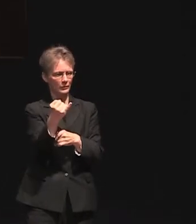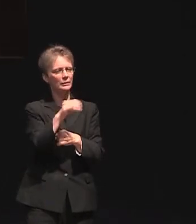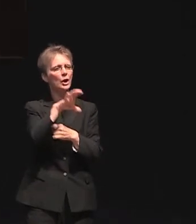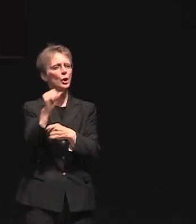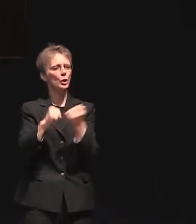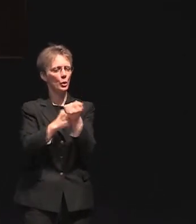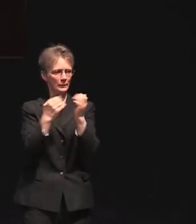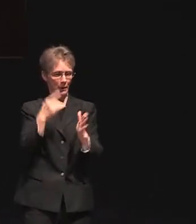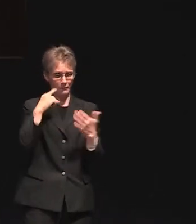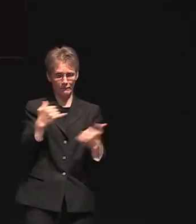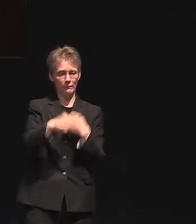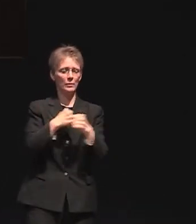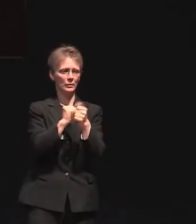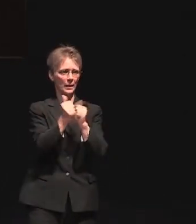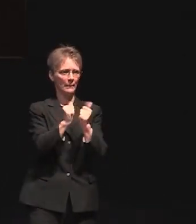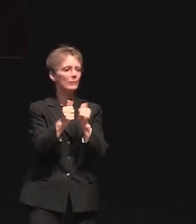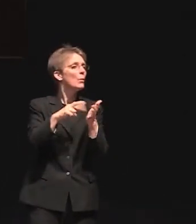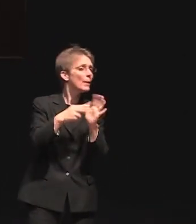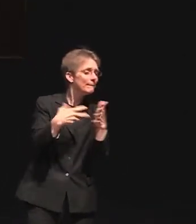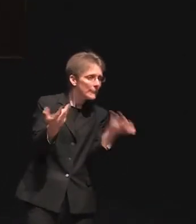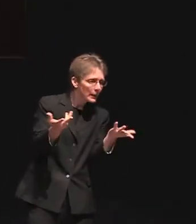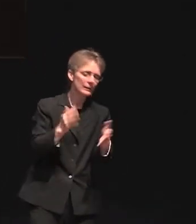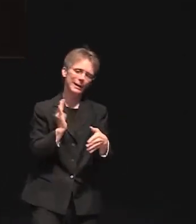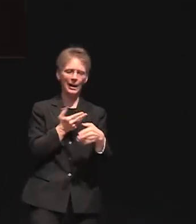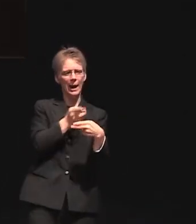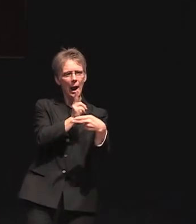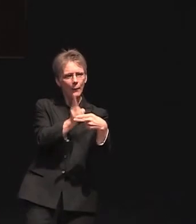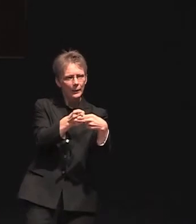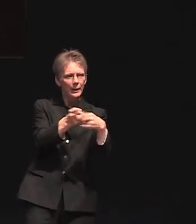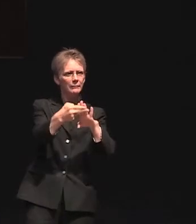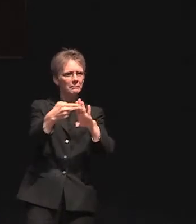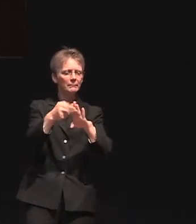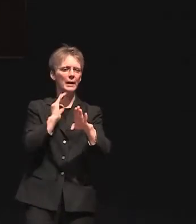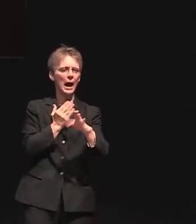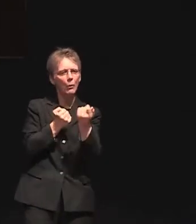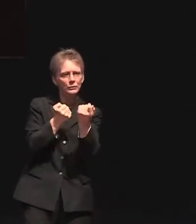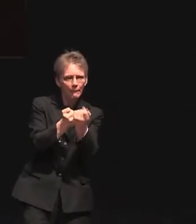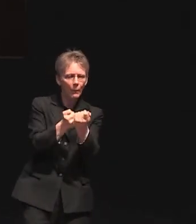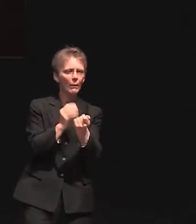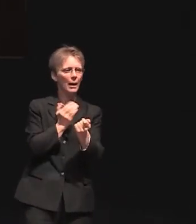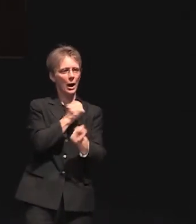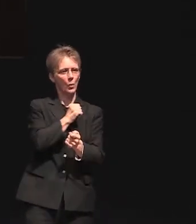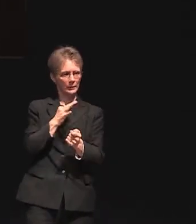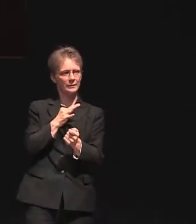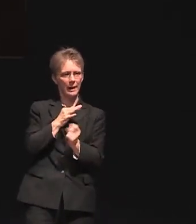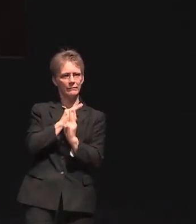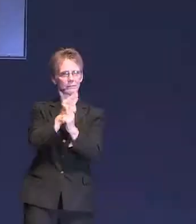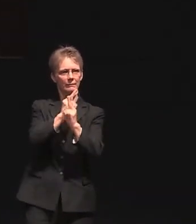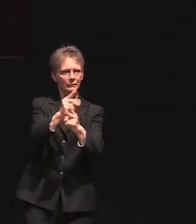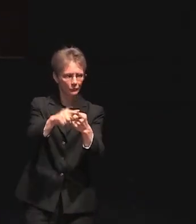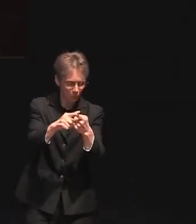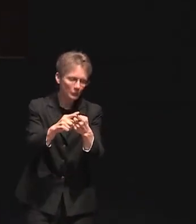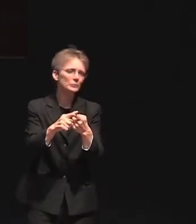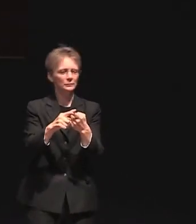competition. What that means is we lend our names and our support and our staff to the good work of bringing you all